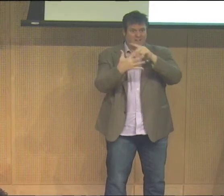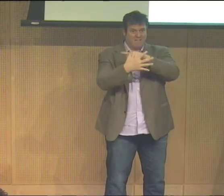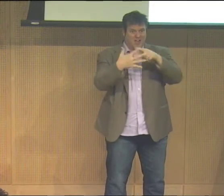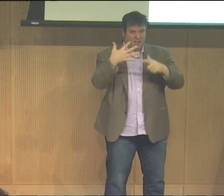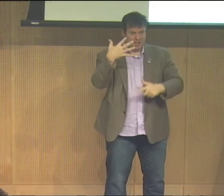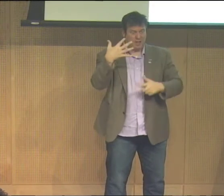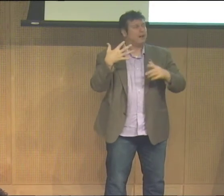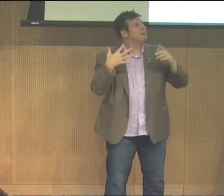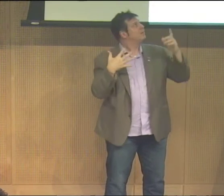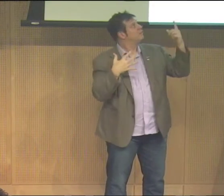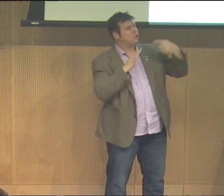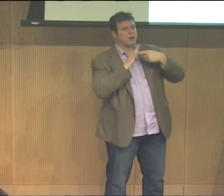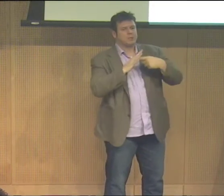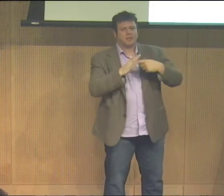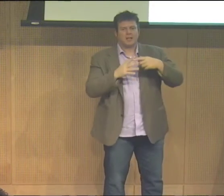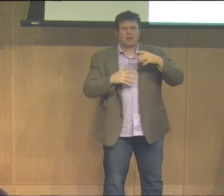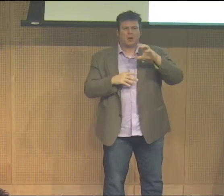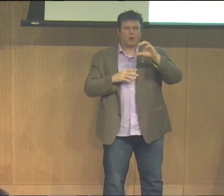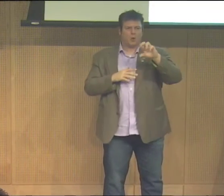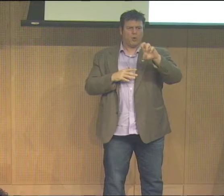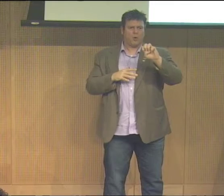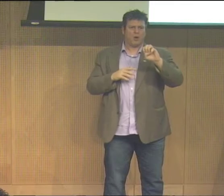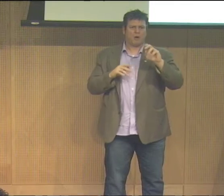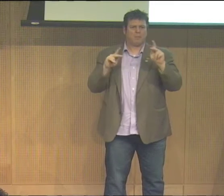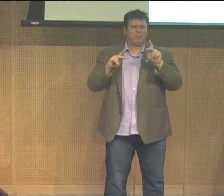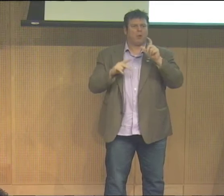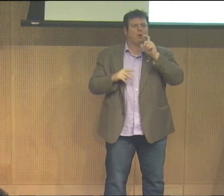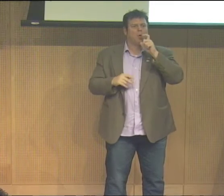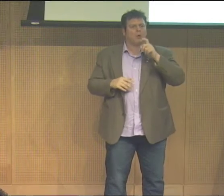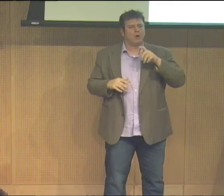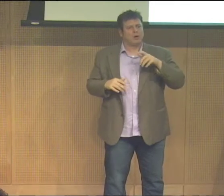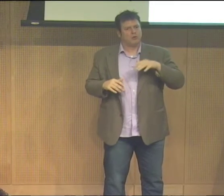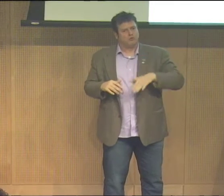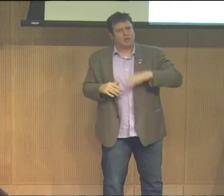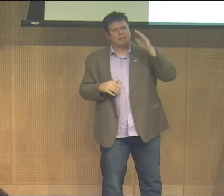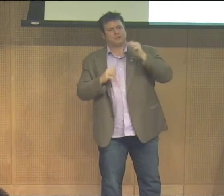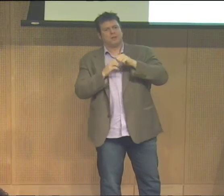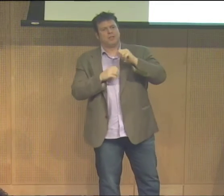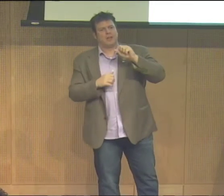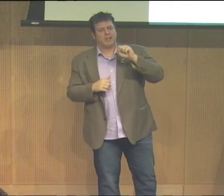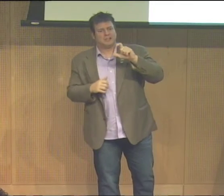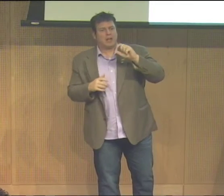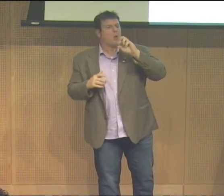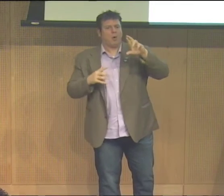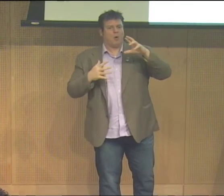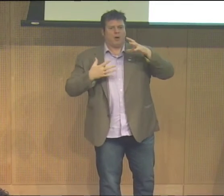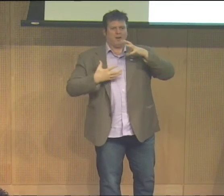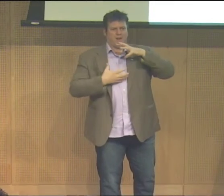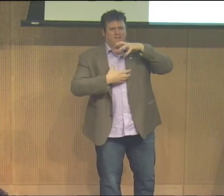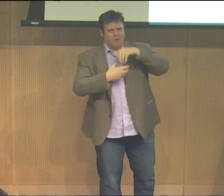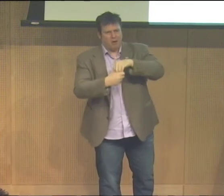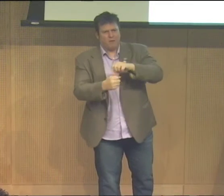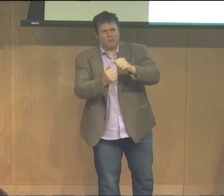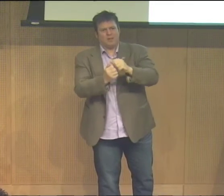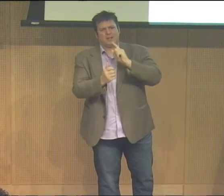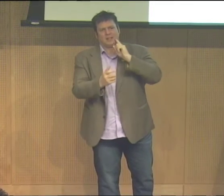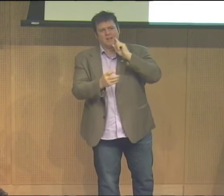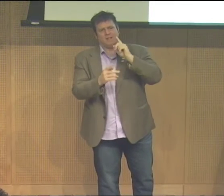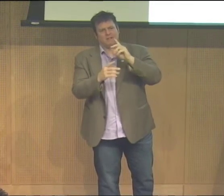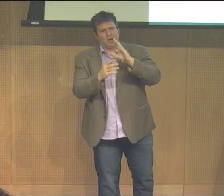five different squares in that color who represent people who grow up with ASL or somehow are